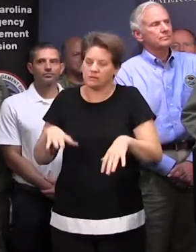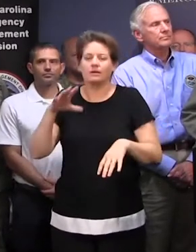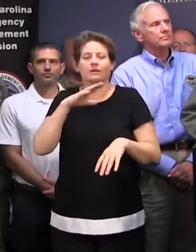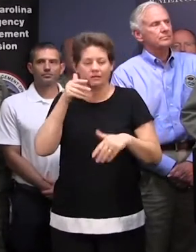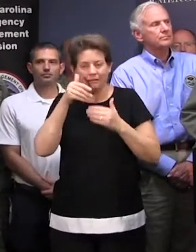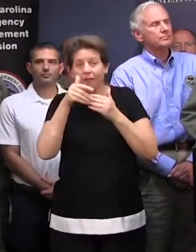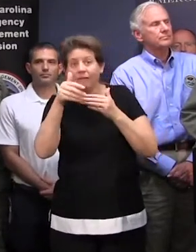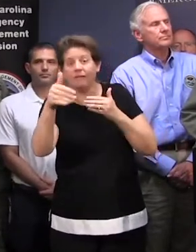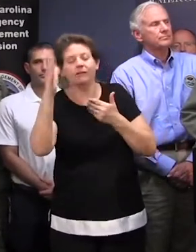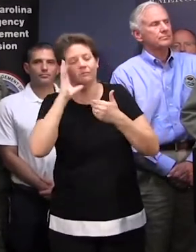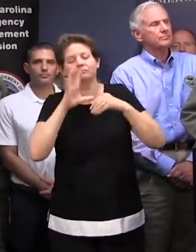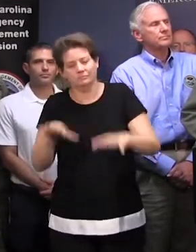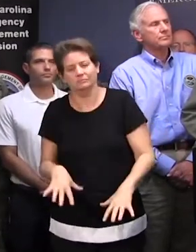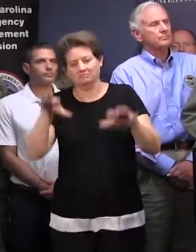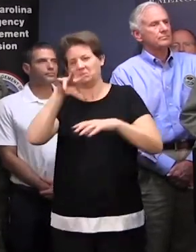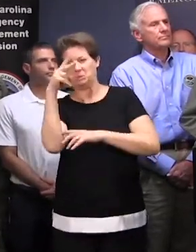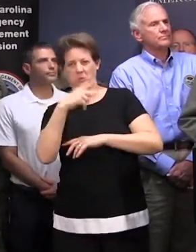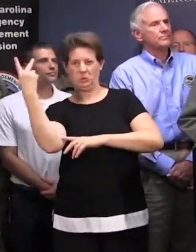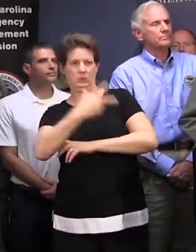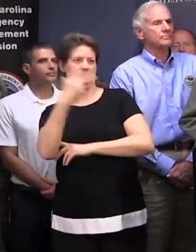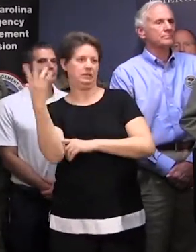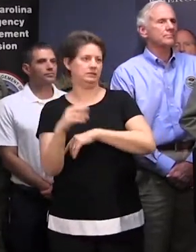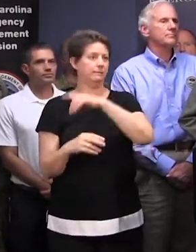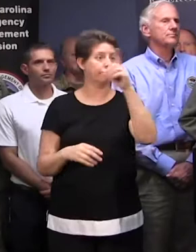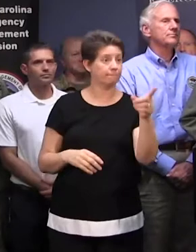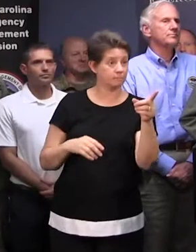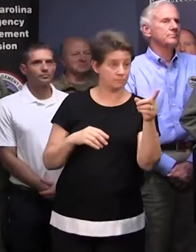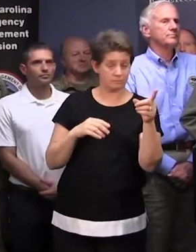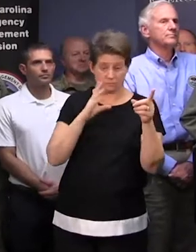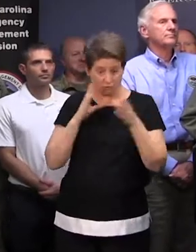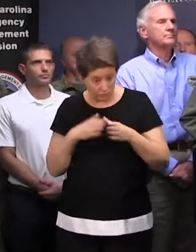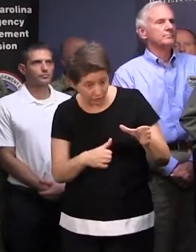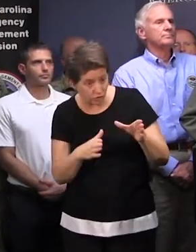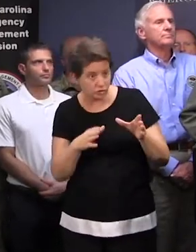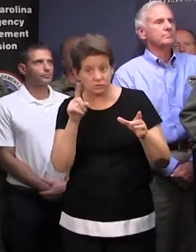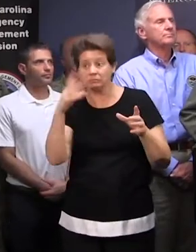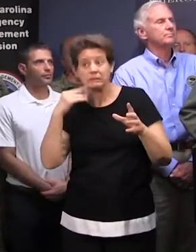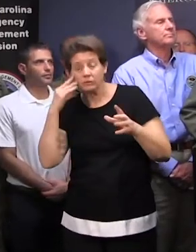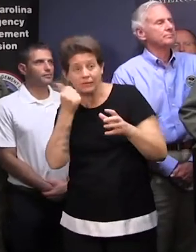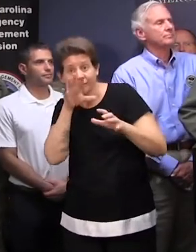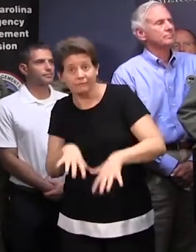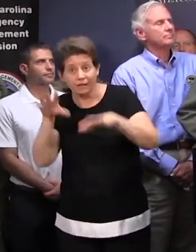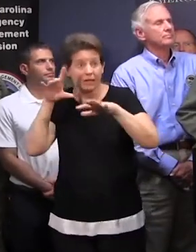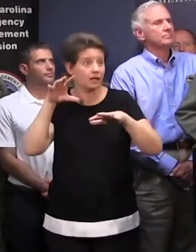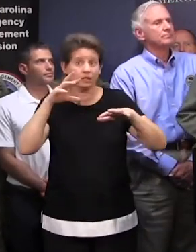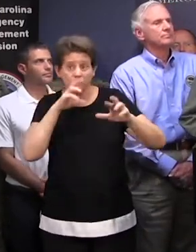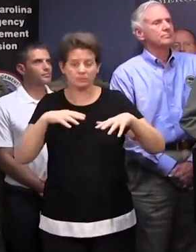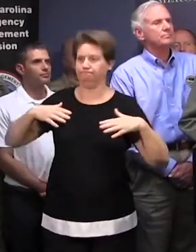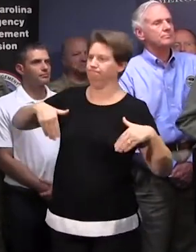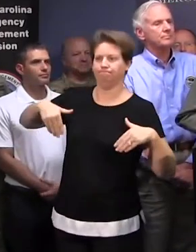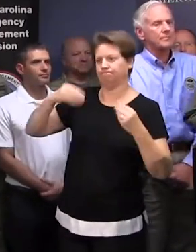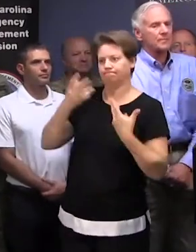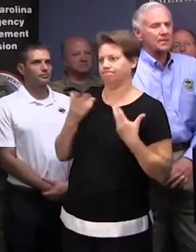have flooding conditions in two to three days. Outside of the river system, any flooding reports or anything like that? We haven't received any throughout